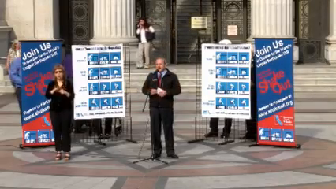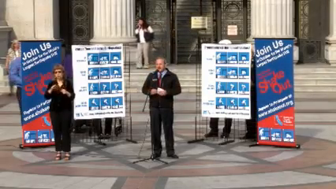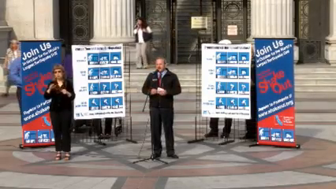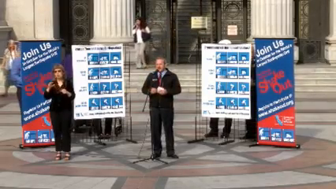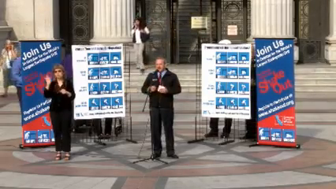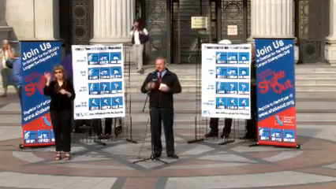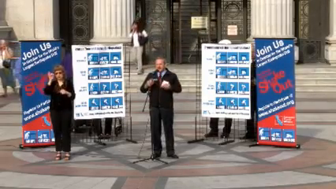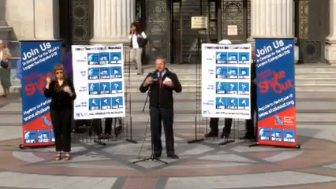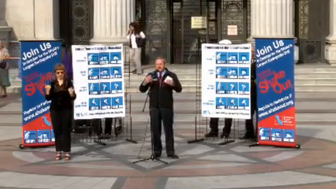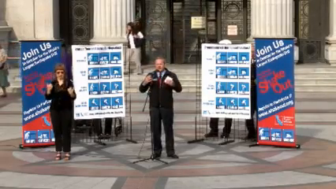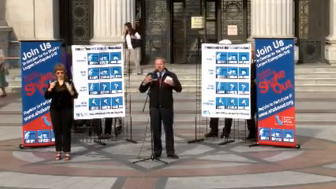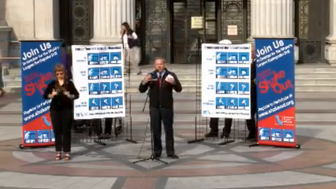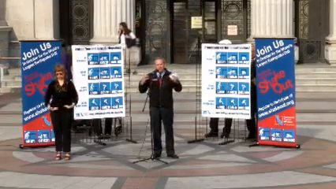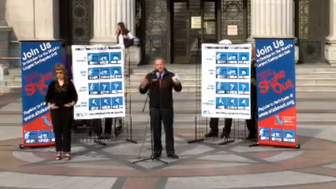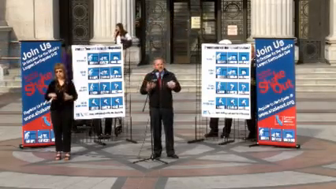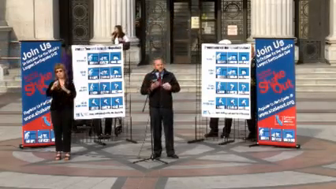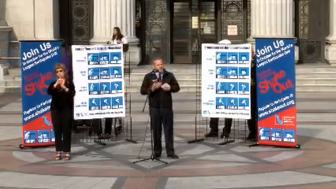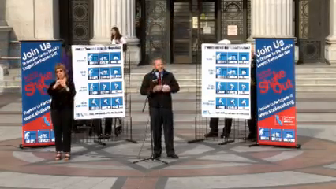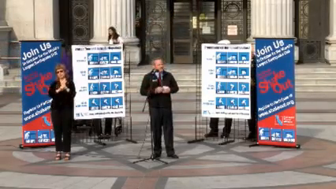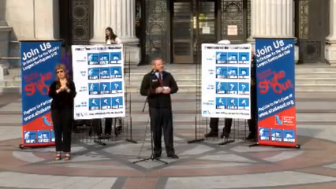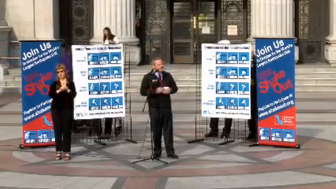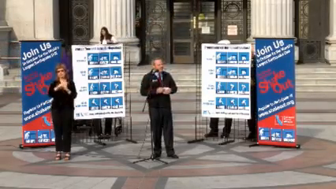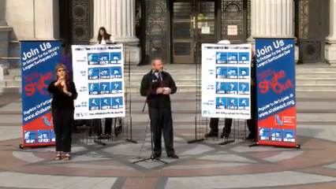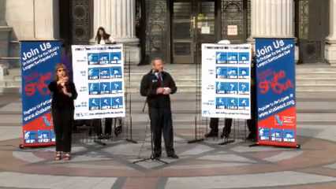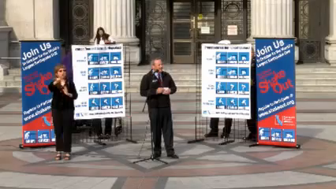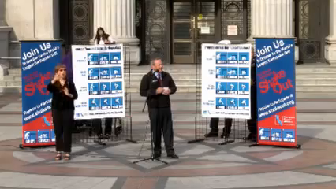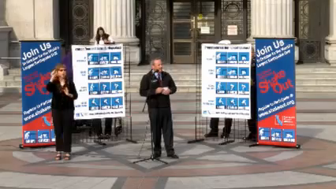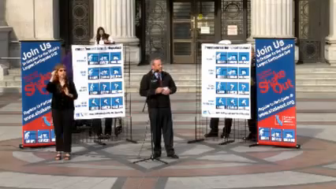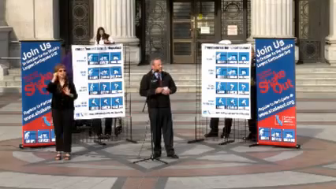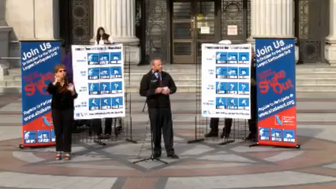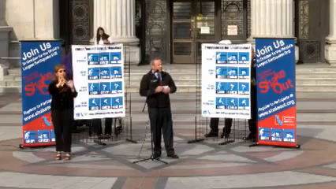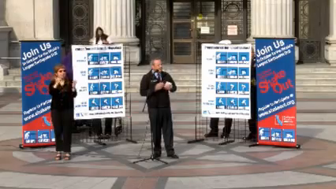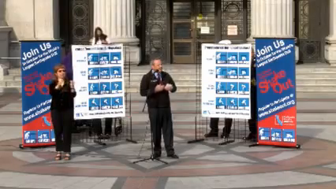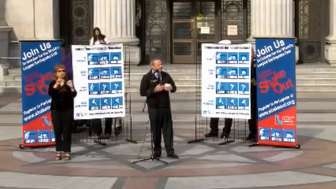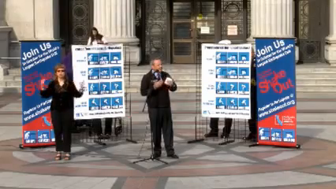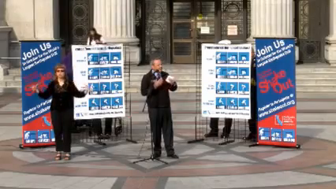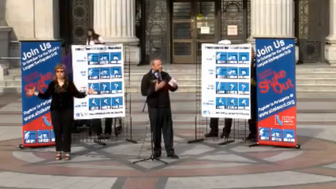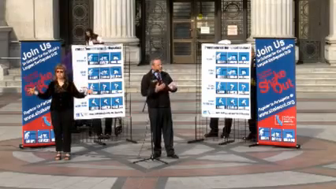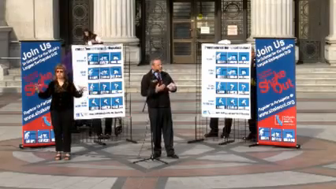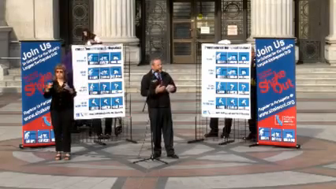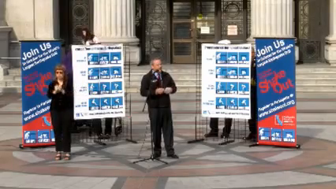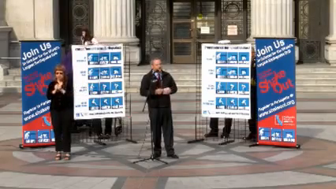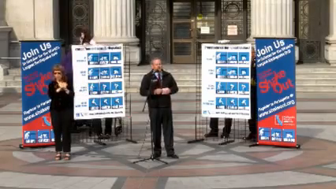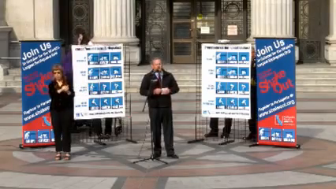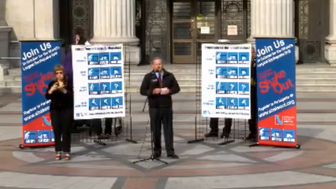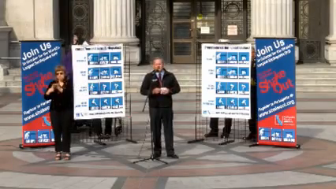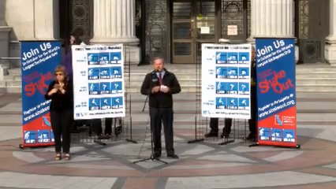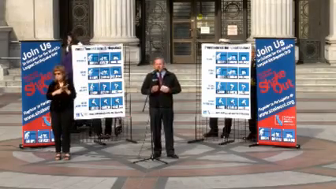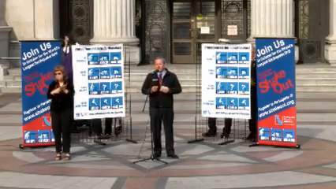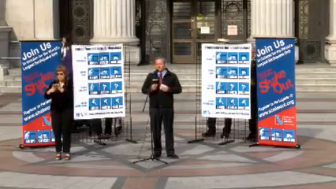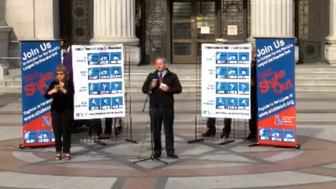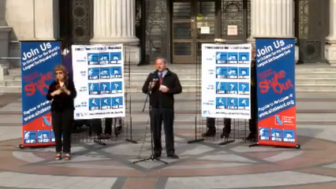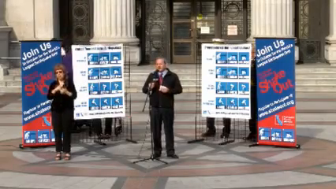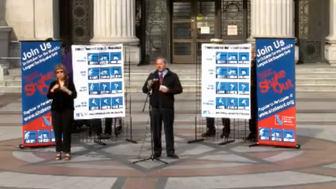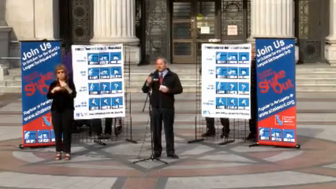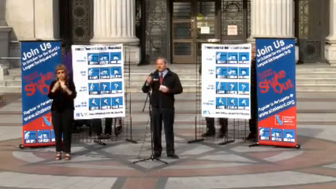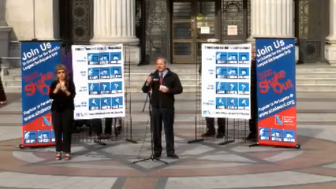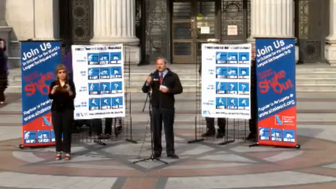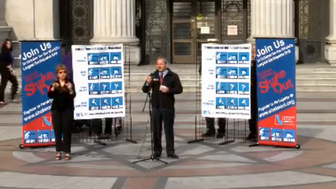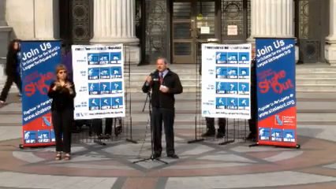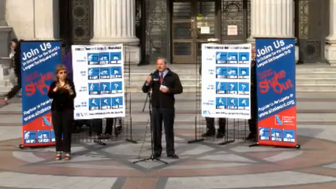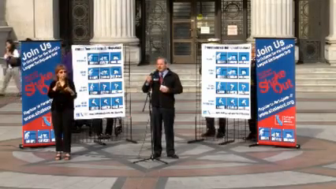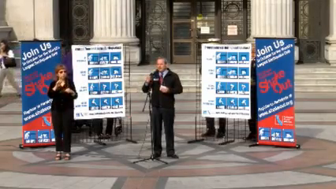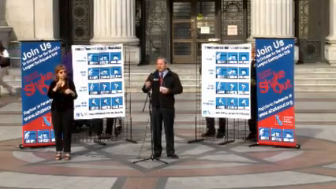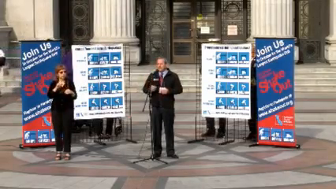state. All these government agencies coming together to preach and to talk about the importance of